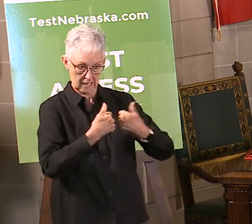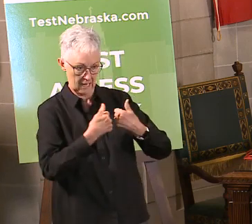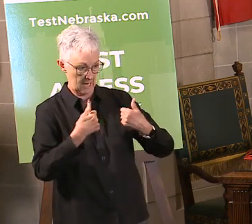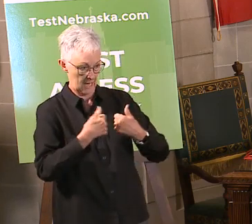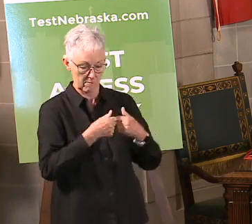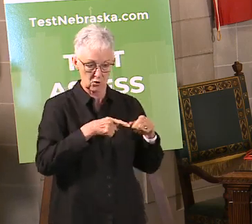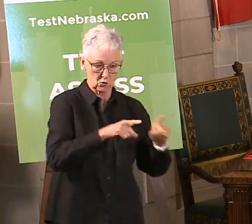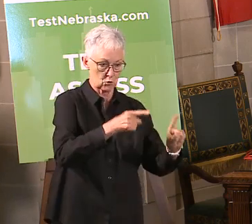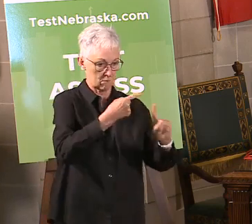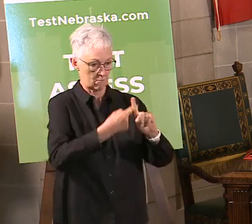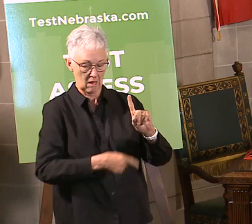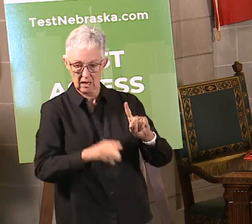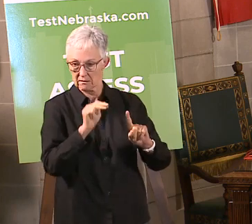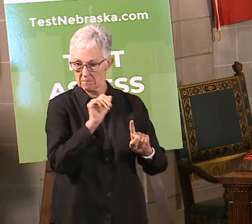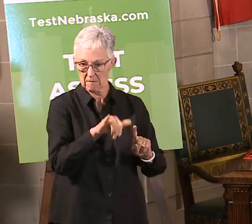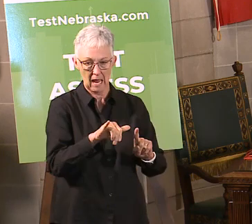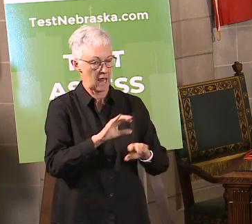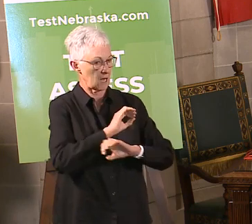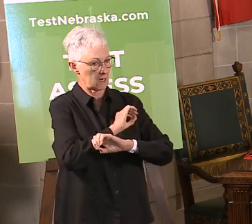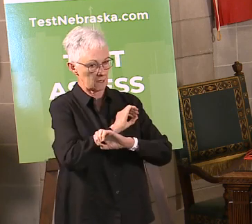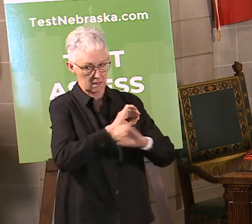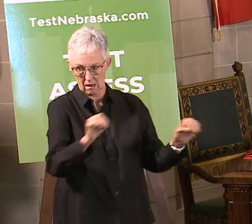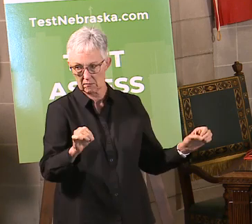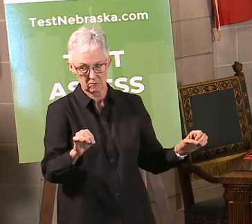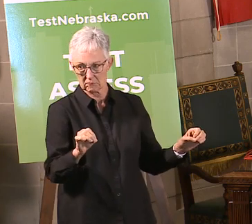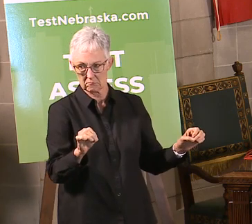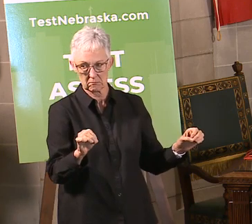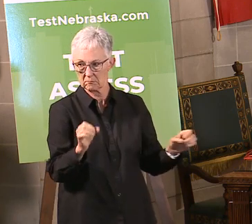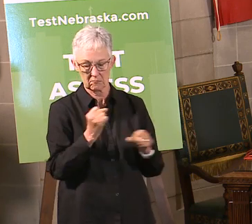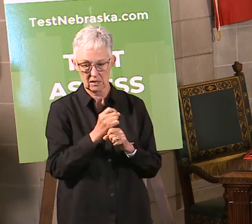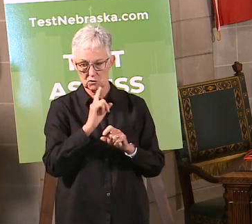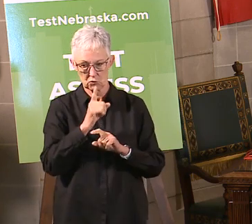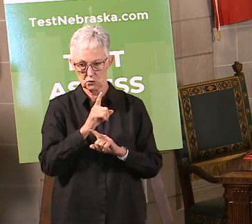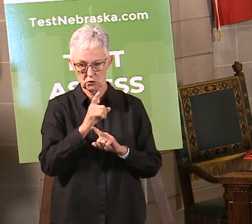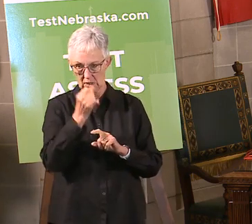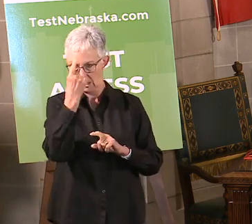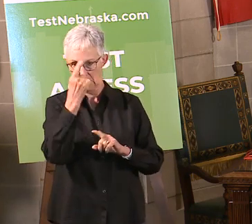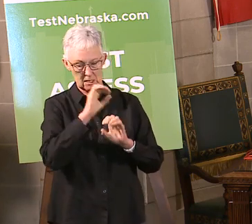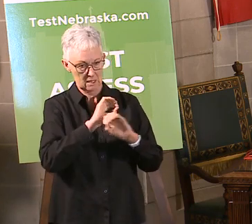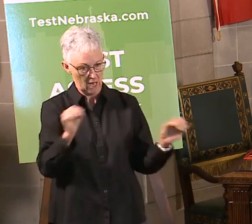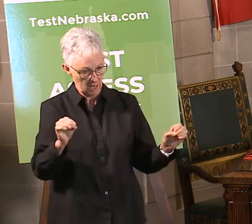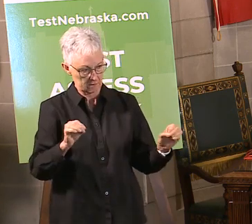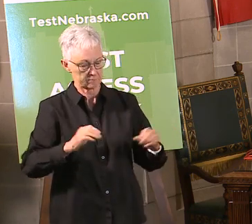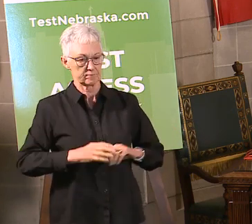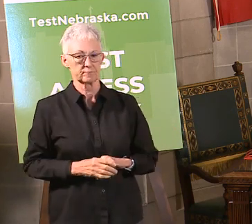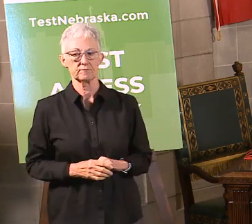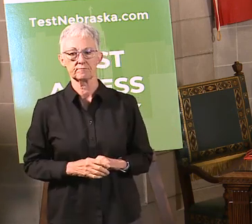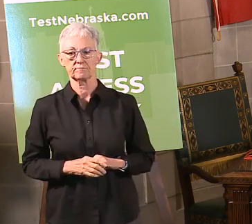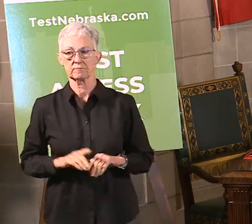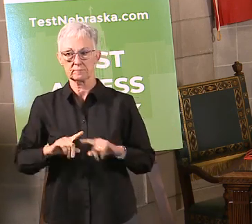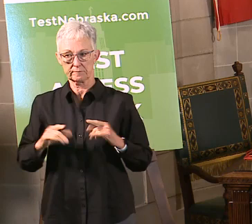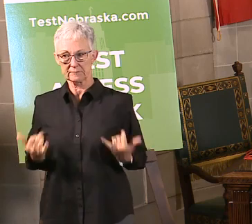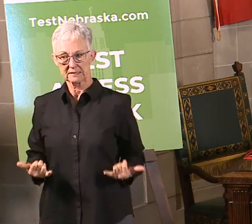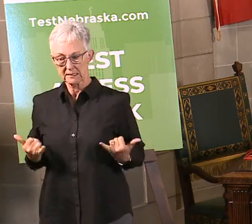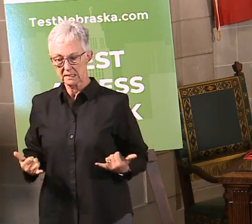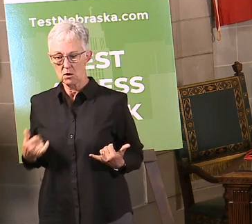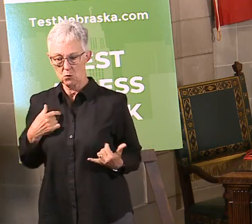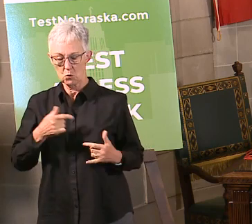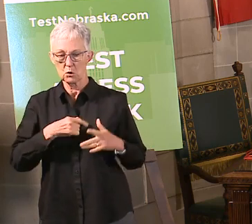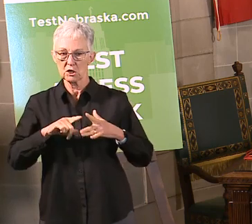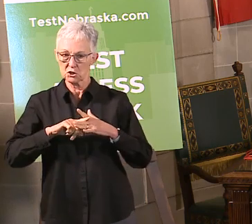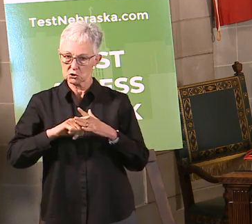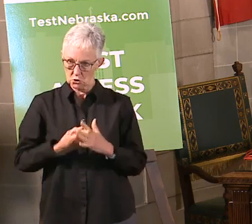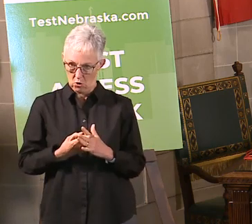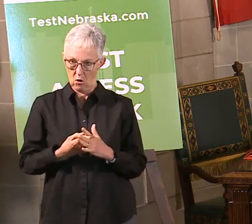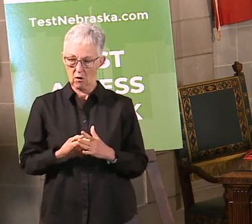May. so we've covered that a couple of times, but I want to make sure everybody's clear. There's none. However, we are putting out guidance now with regard to